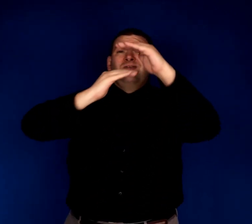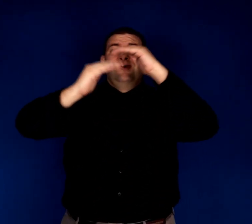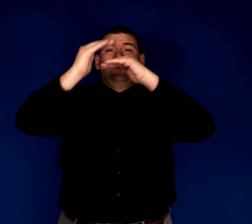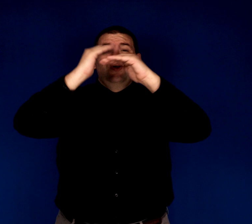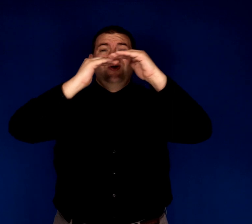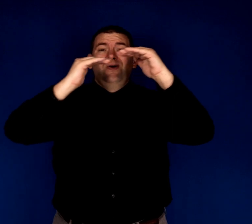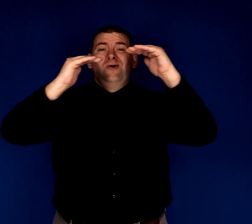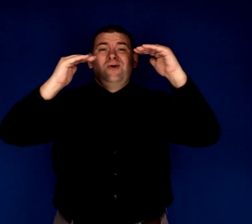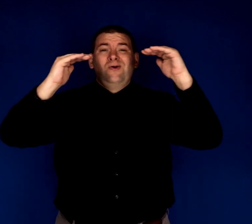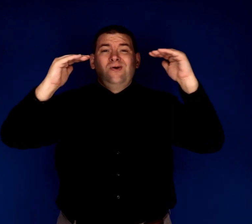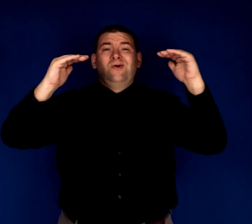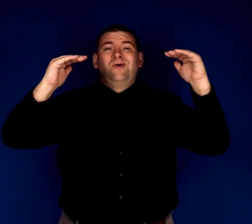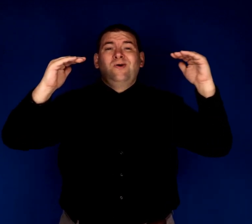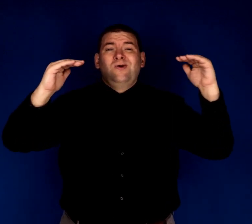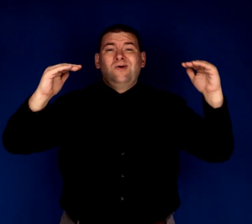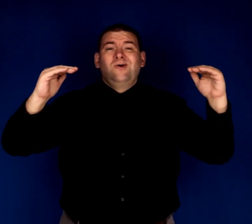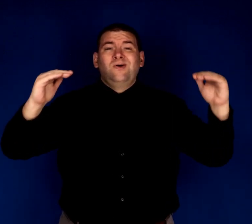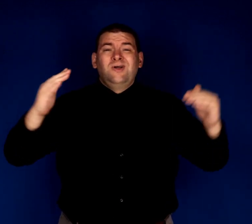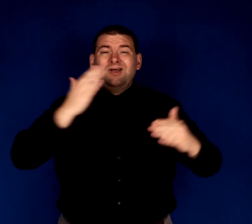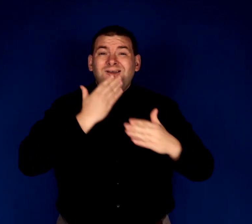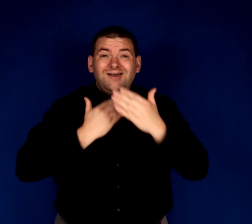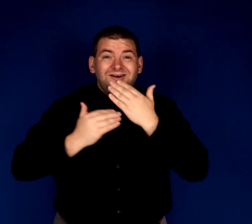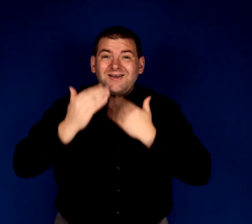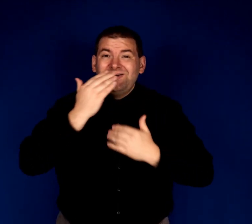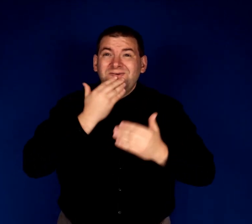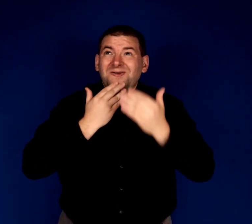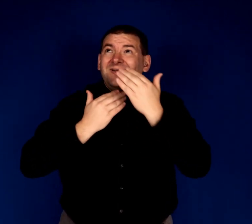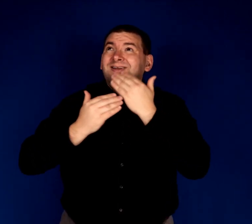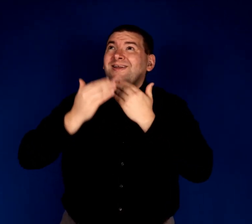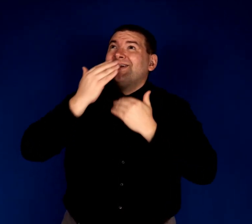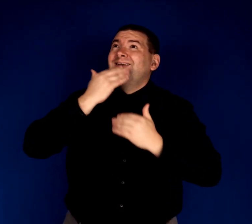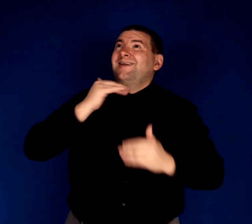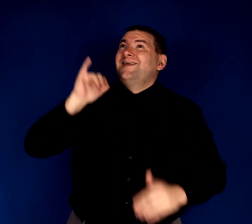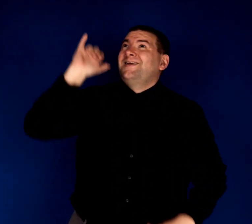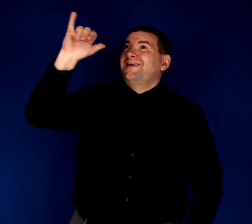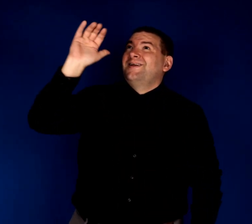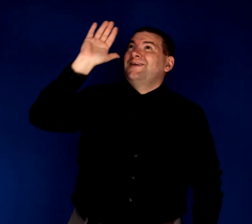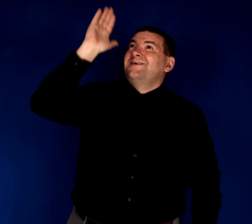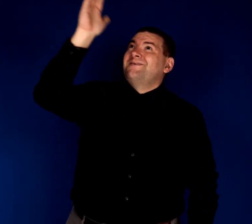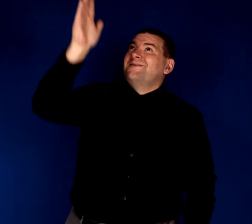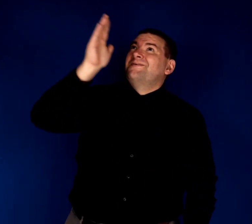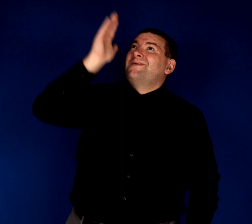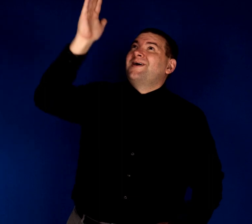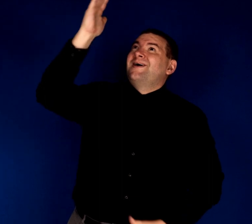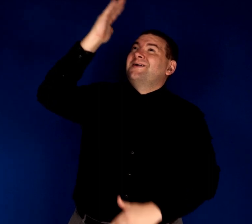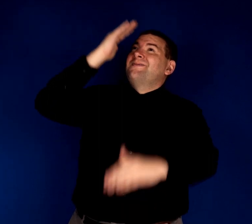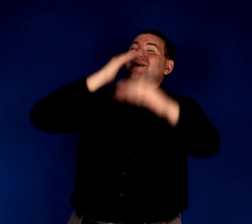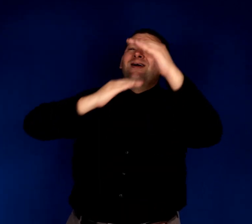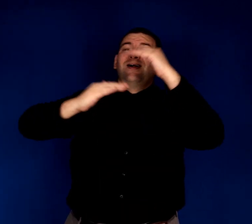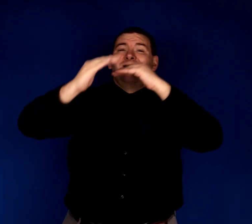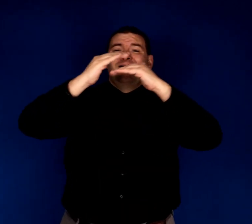shore In the sweet by and by